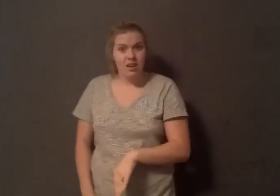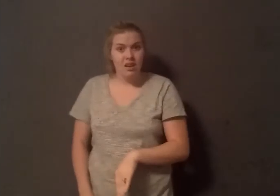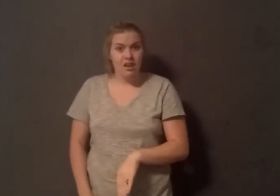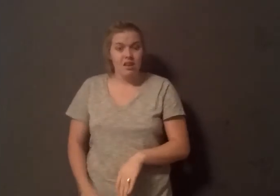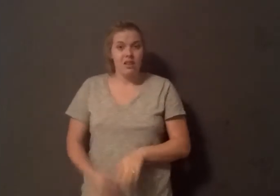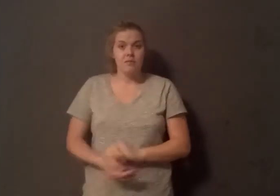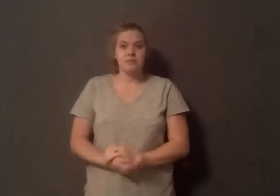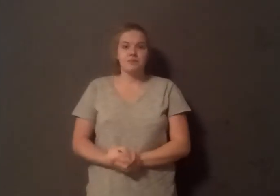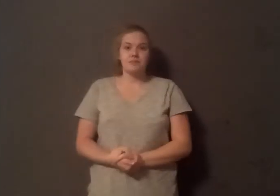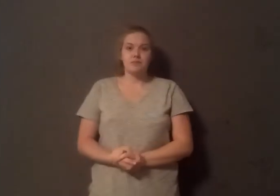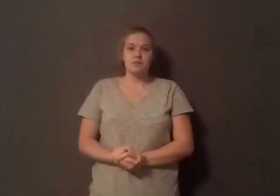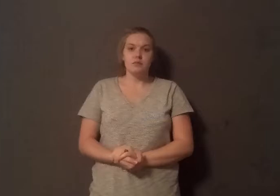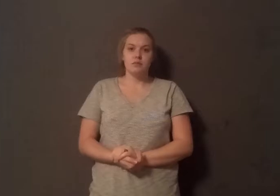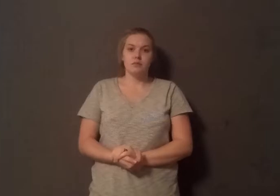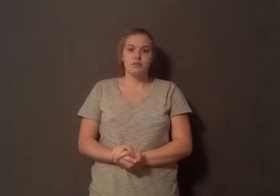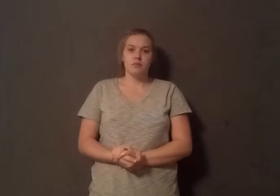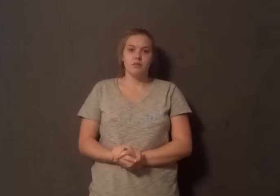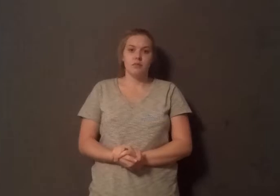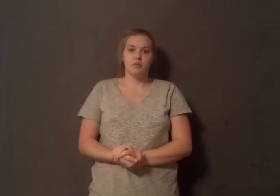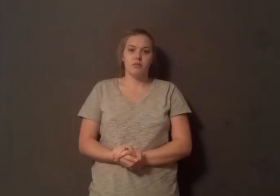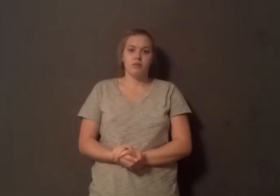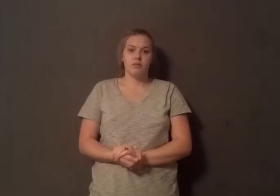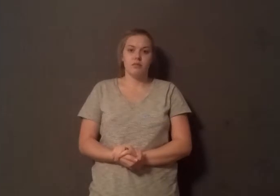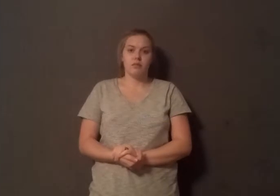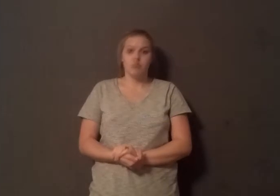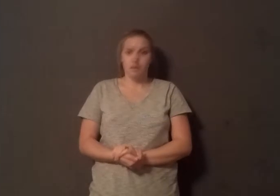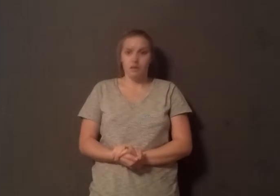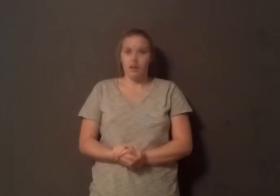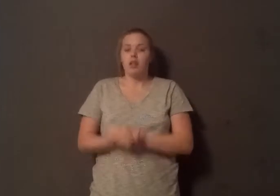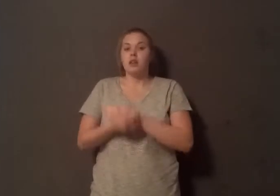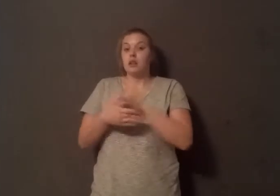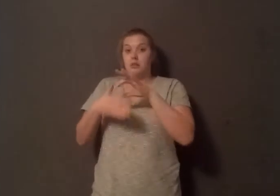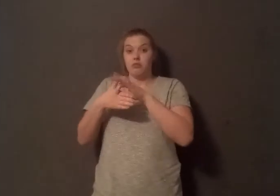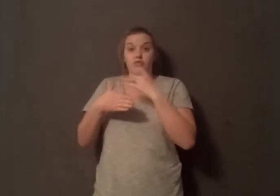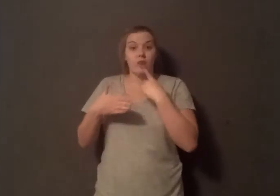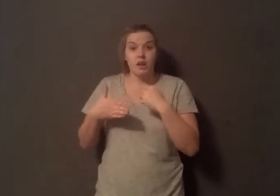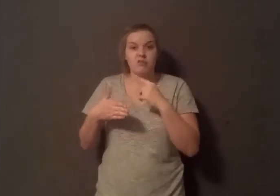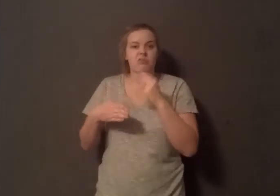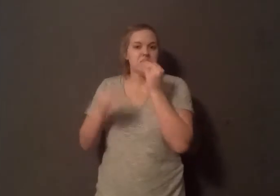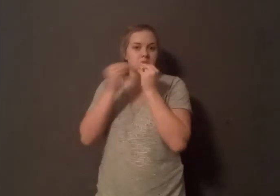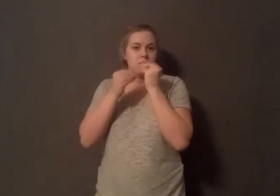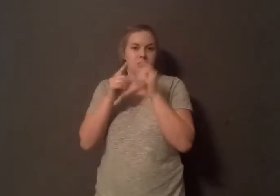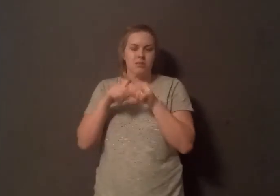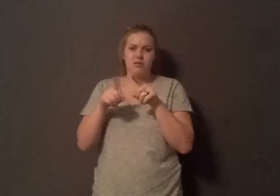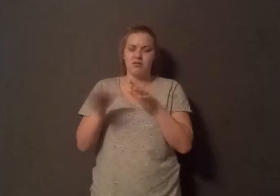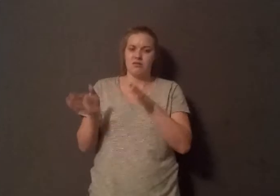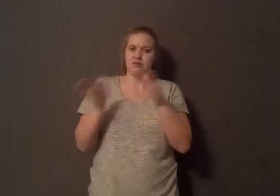the American Cancer Society encourages people to switch from red and processed meat to chicken. Why would the American Cancer Society tell people to switch from eating one